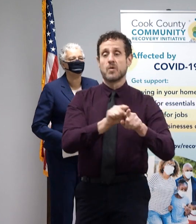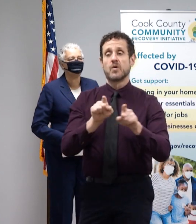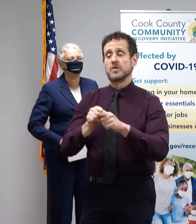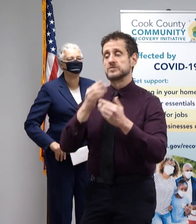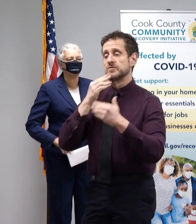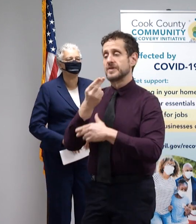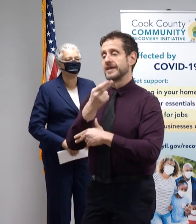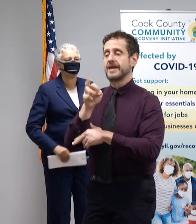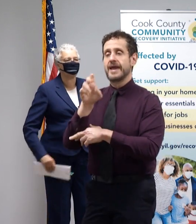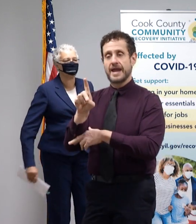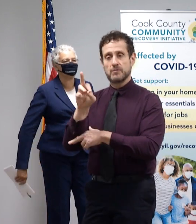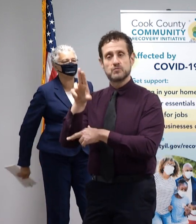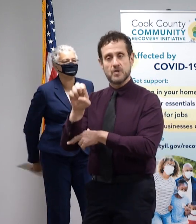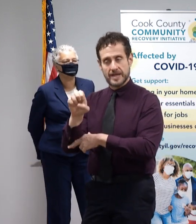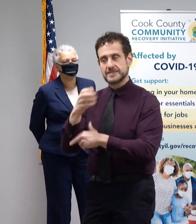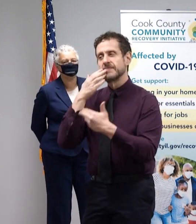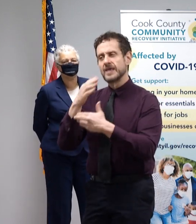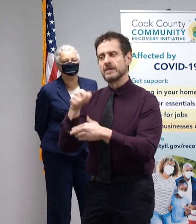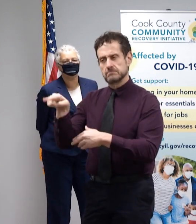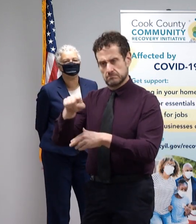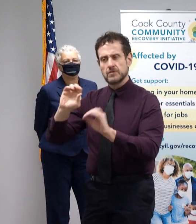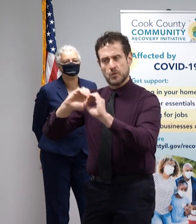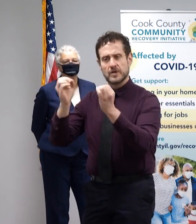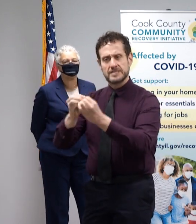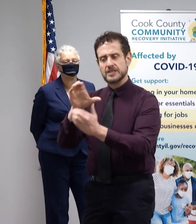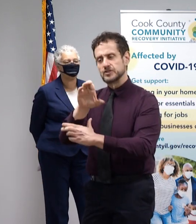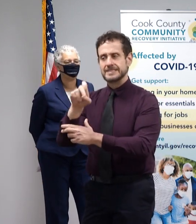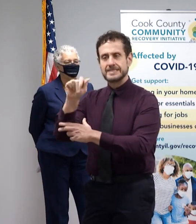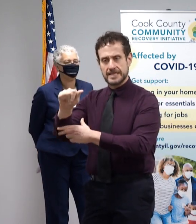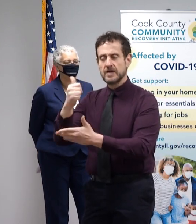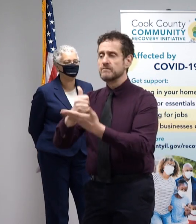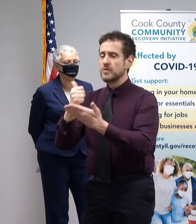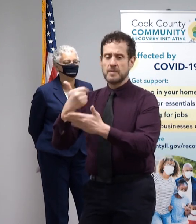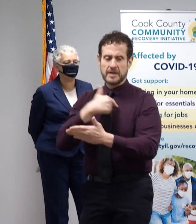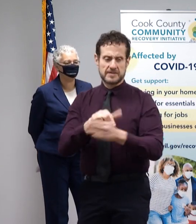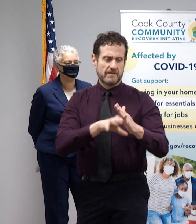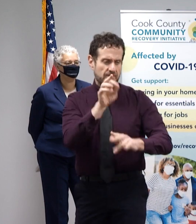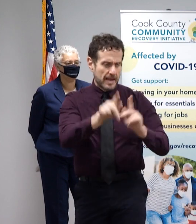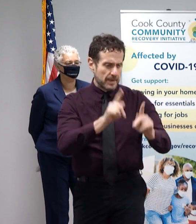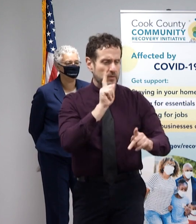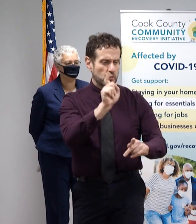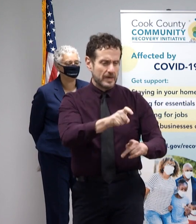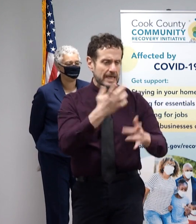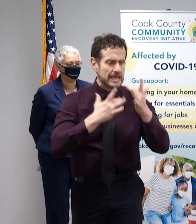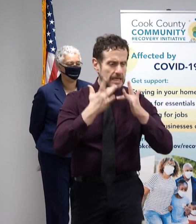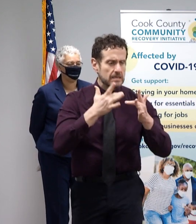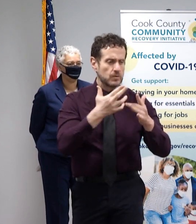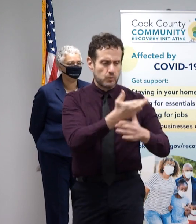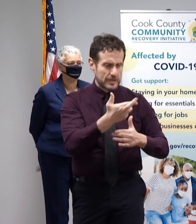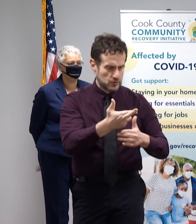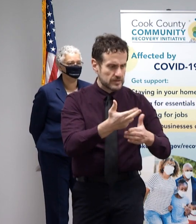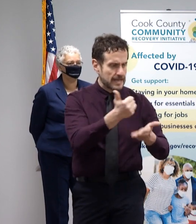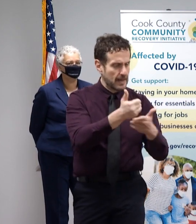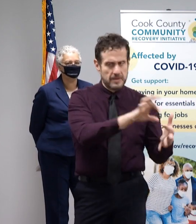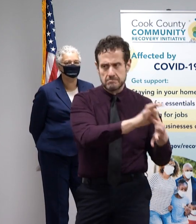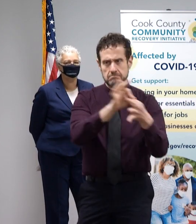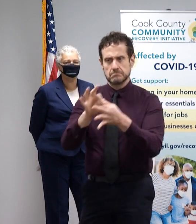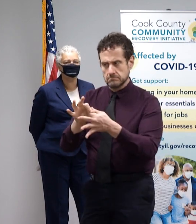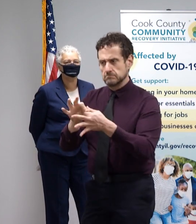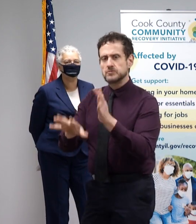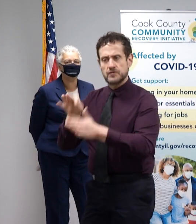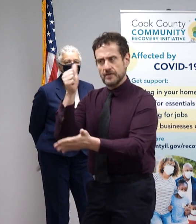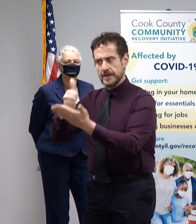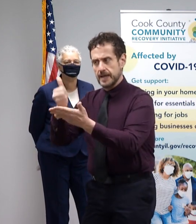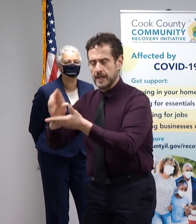thank Harold Rice and CETA for working with us to connect people to valuable resources that are critical during this time. Oftentimes,